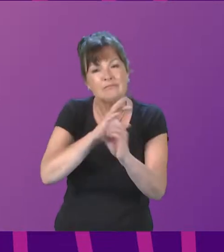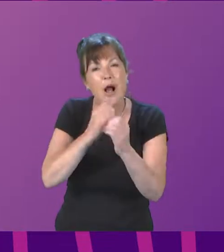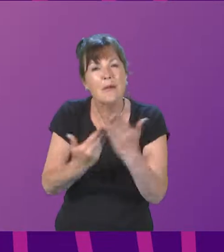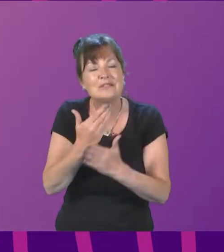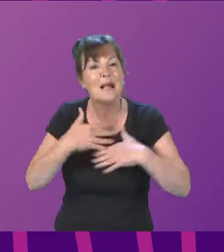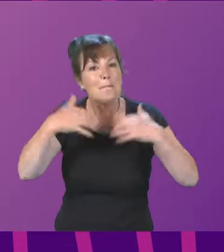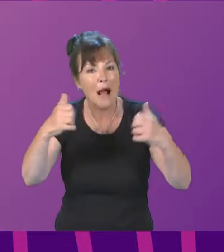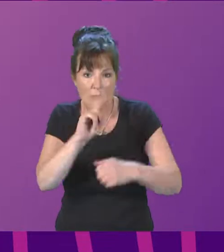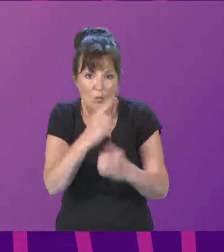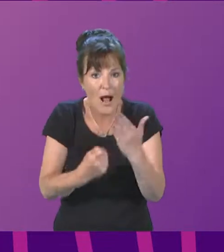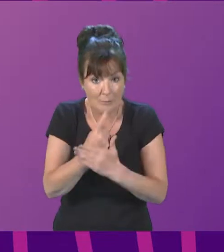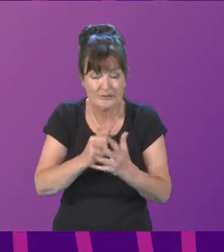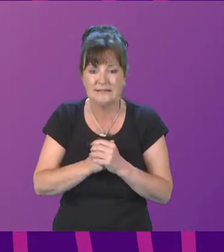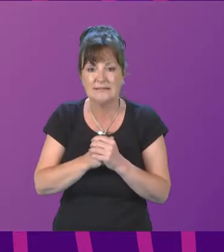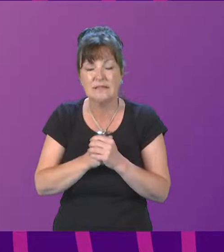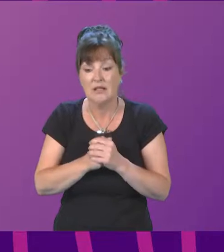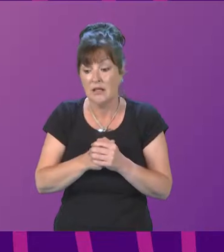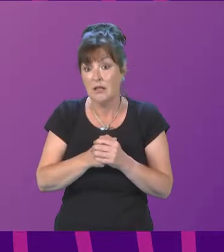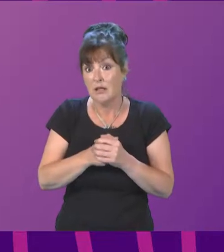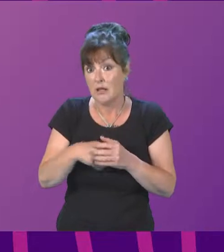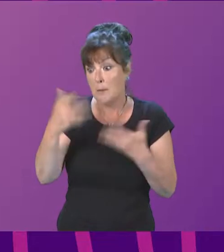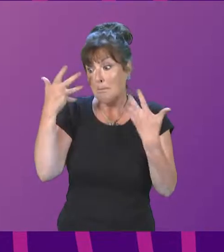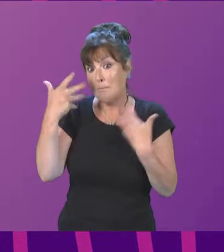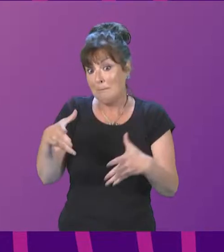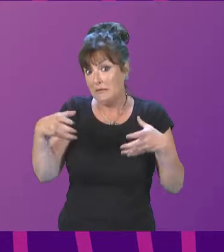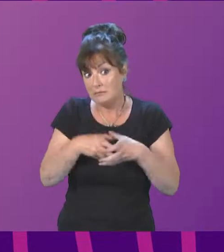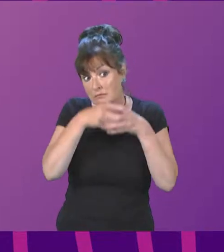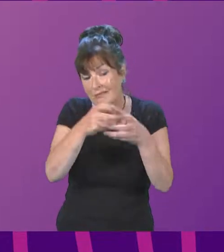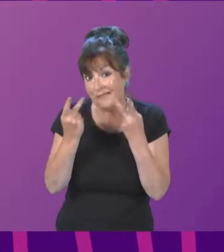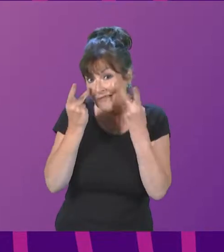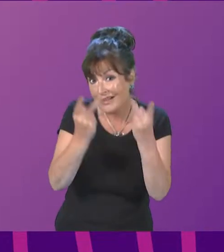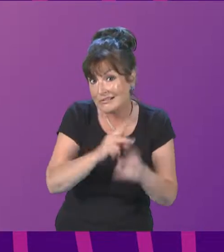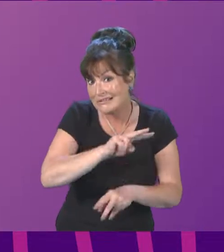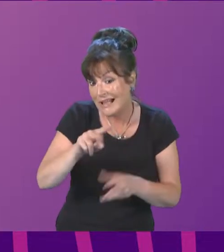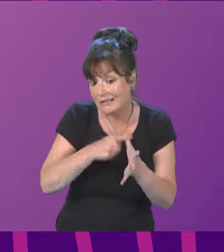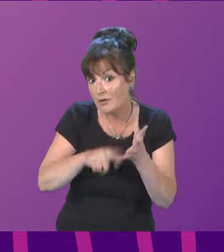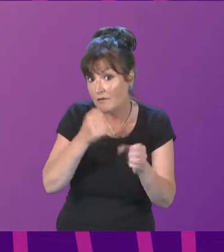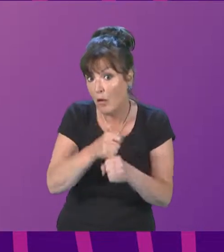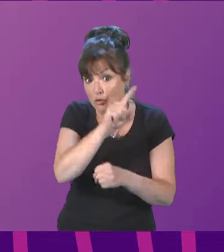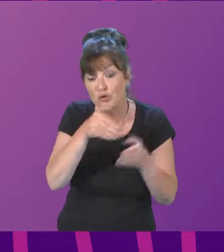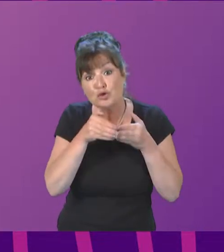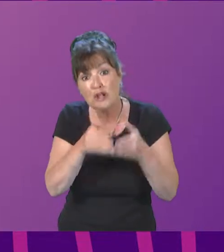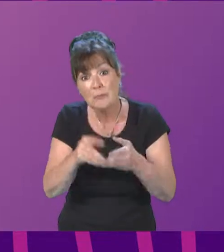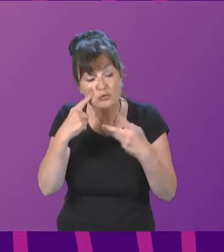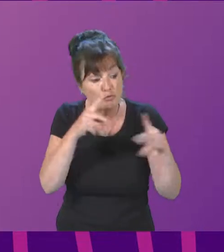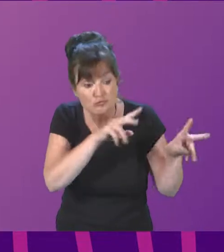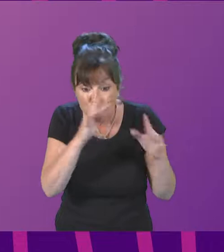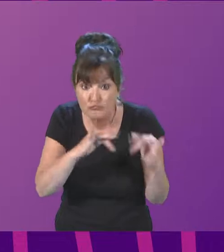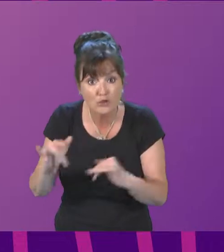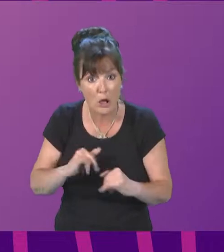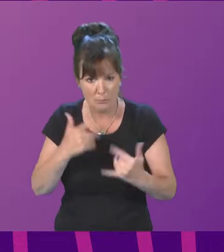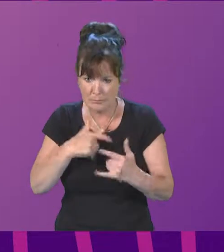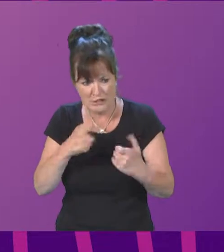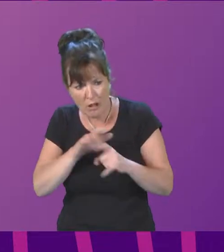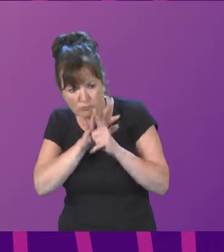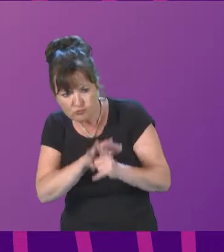-hand the progress made on both vessels during their visit to the shipyard on 2 August this year. We continue to press the shipyard to